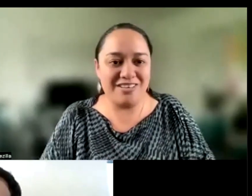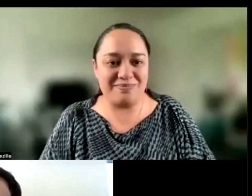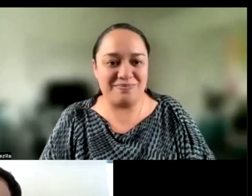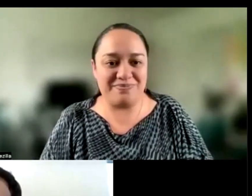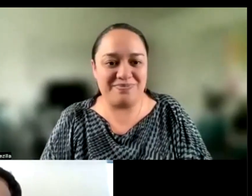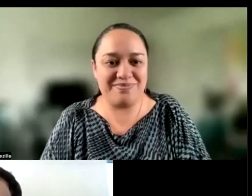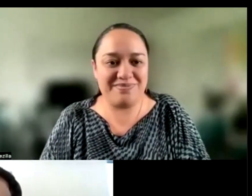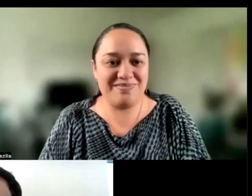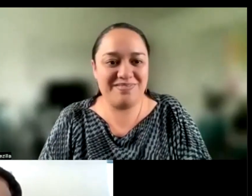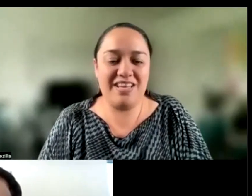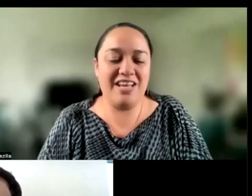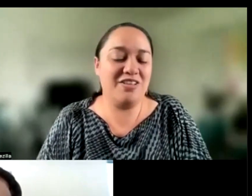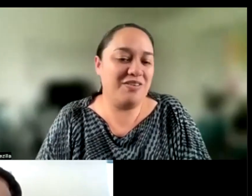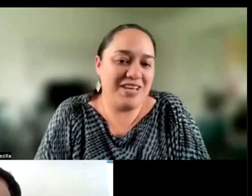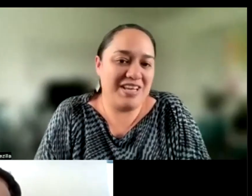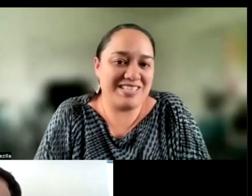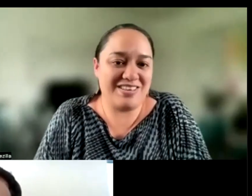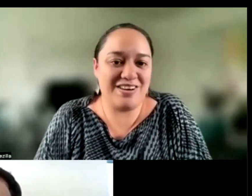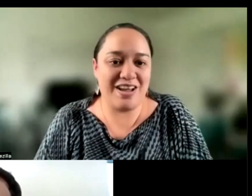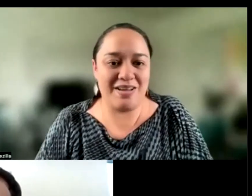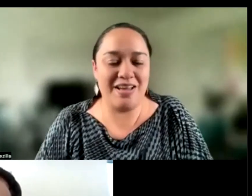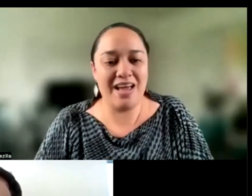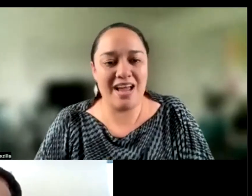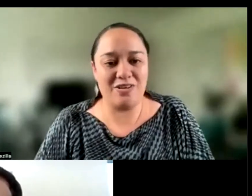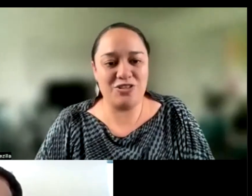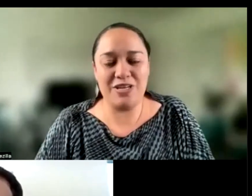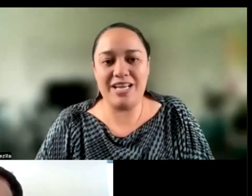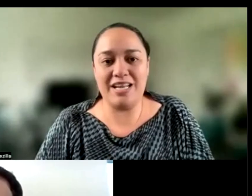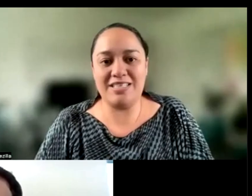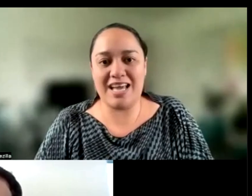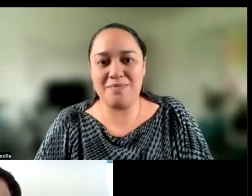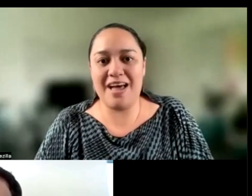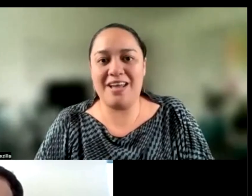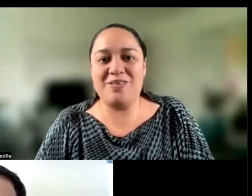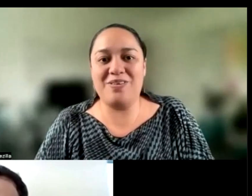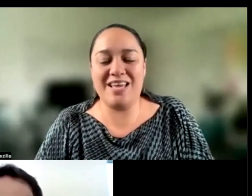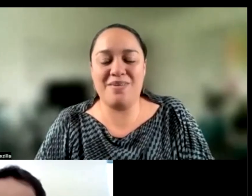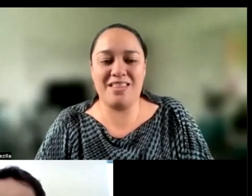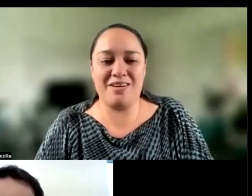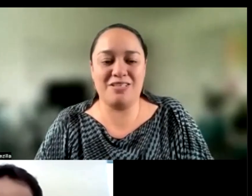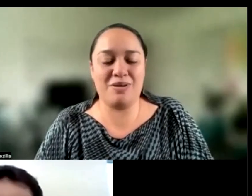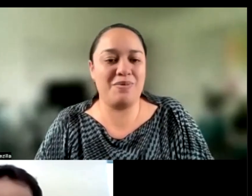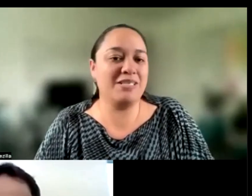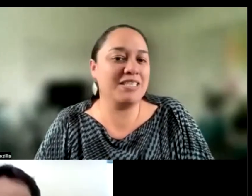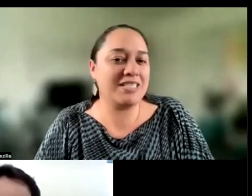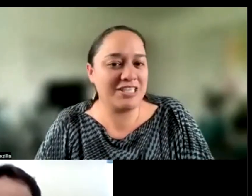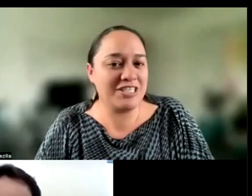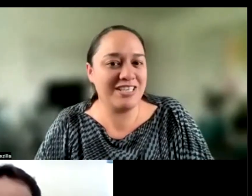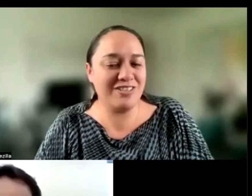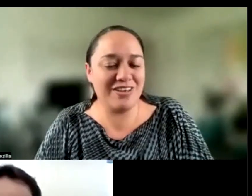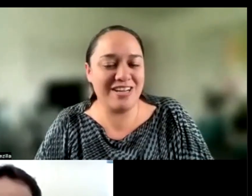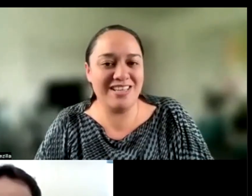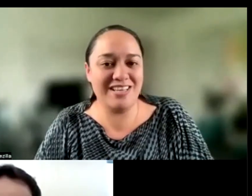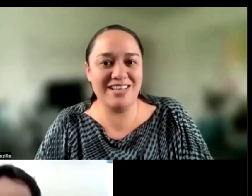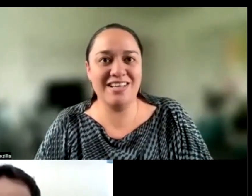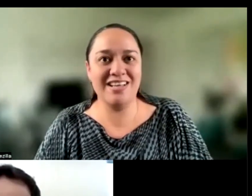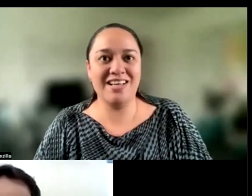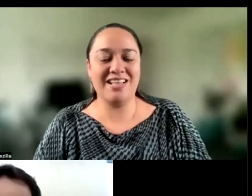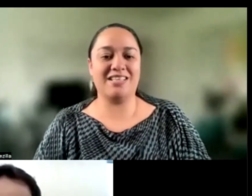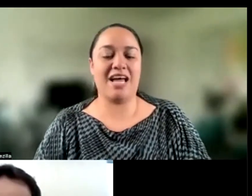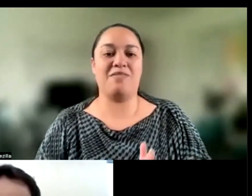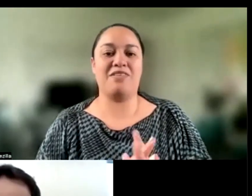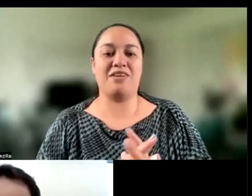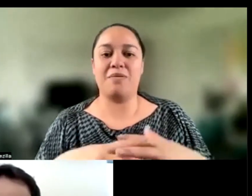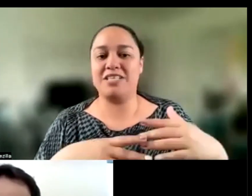Kimura either of you can answer I I know Julian sat the panel with him and there was probably some discussion during the